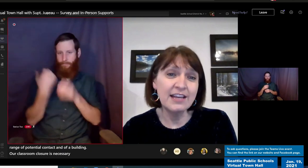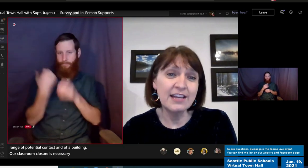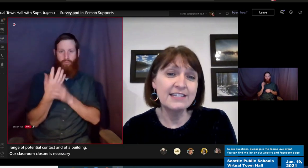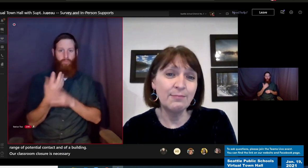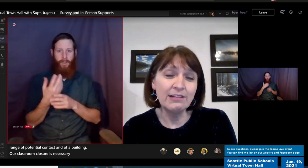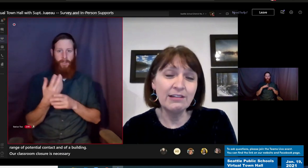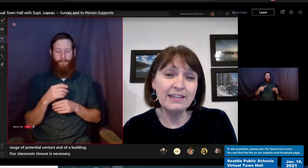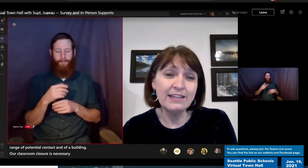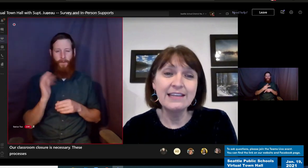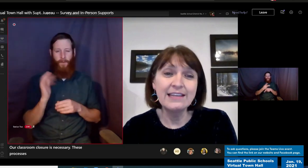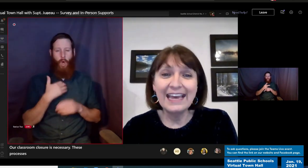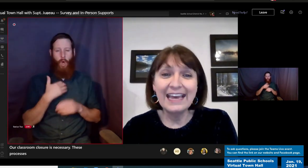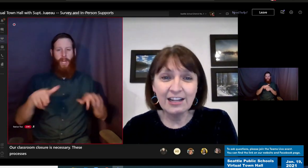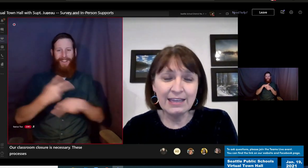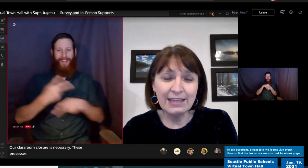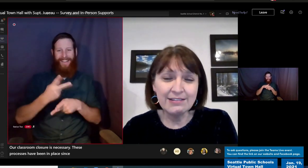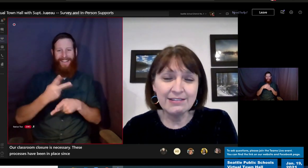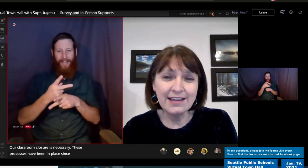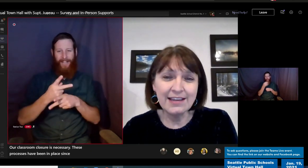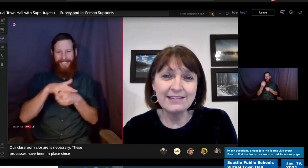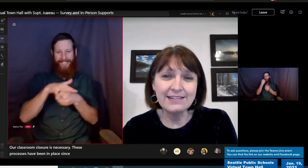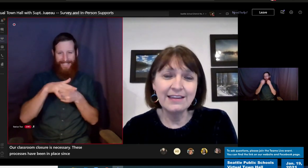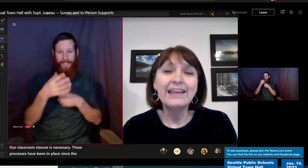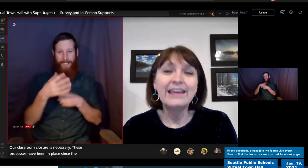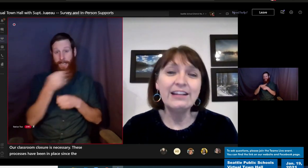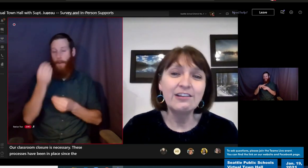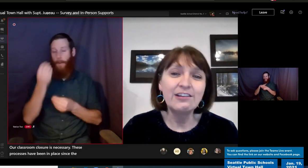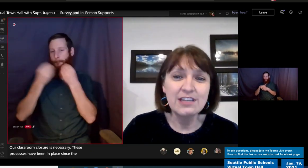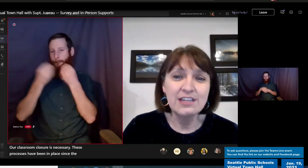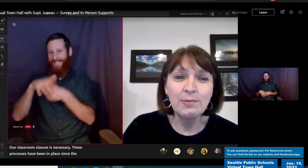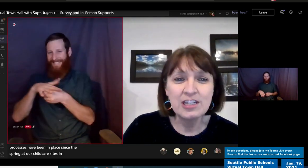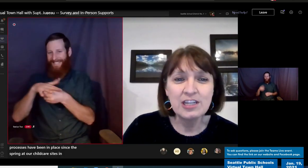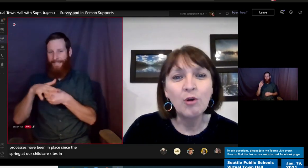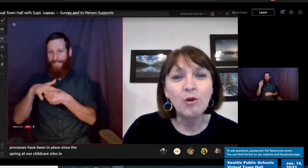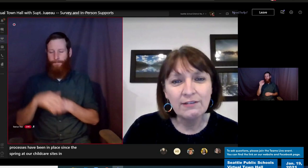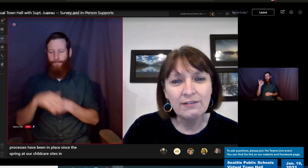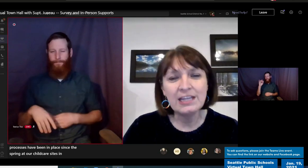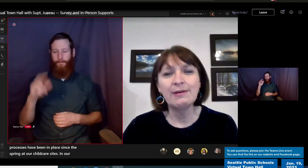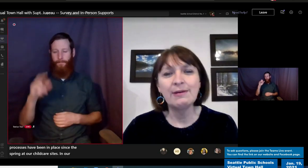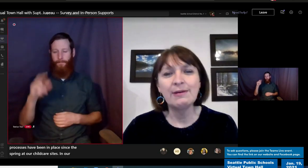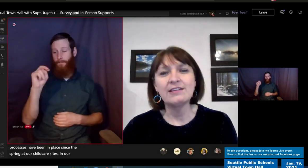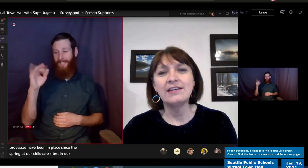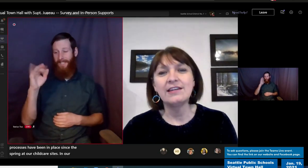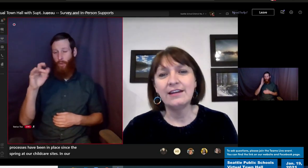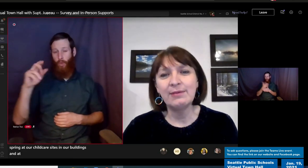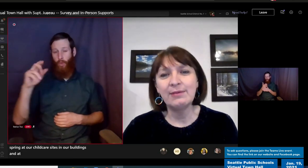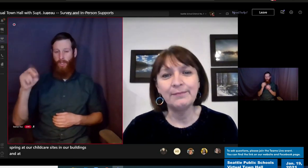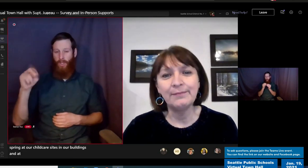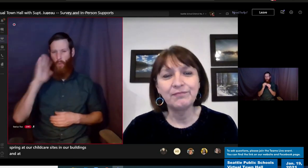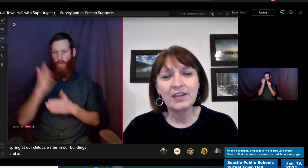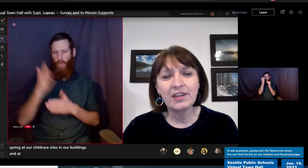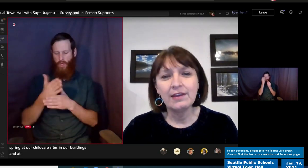in our buildings and at our meal sites. Carrie Nicholson will be sharing more information about this here in a bit.